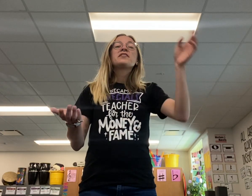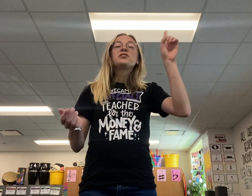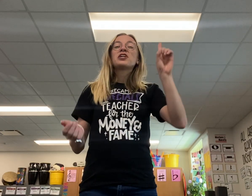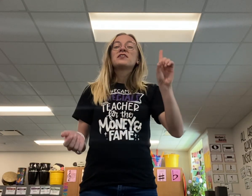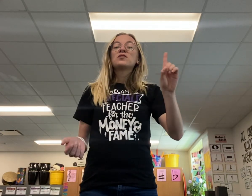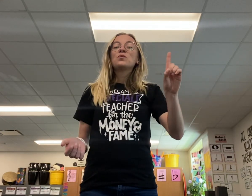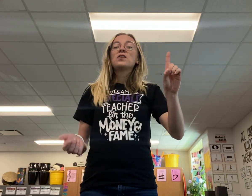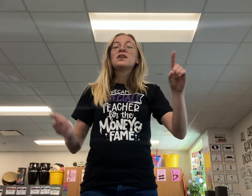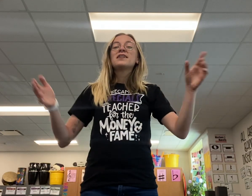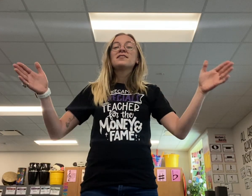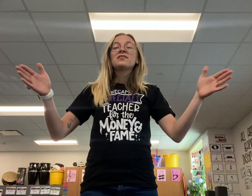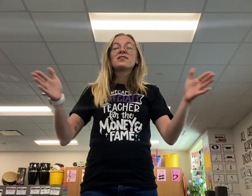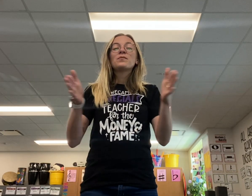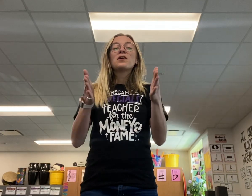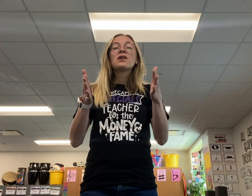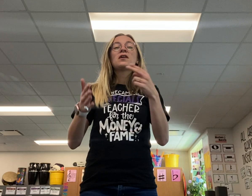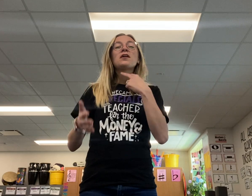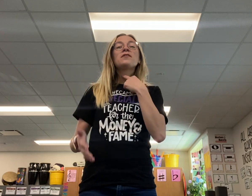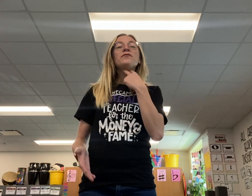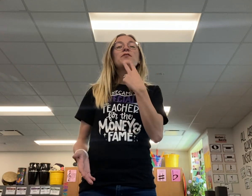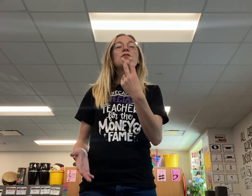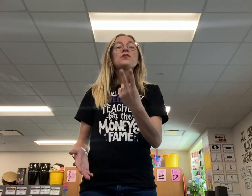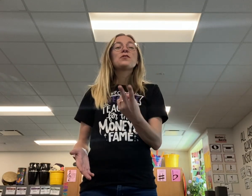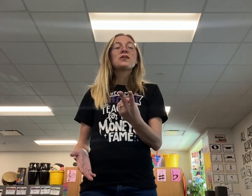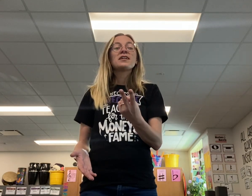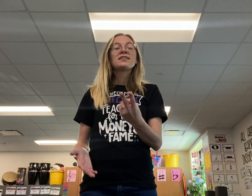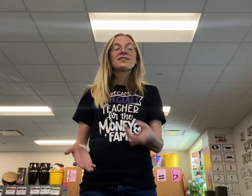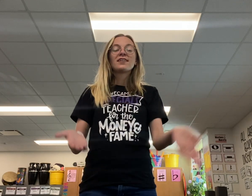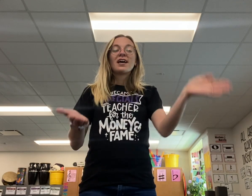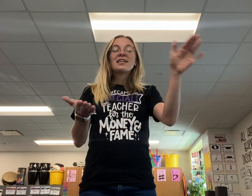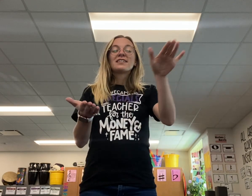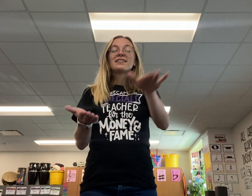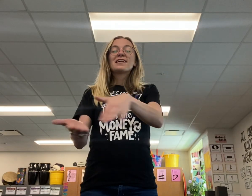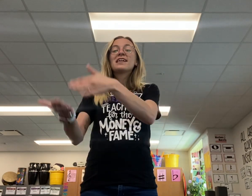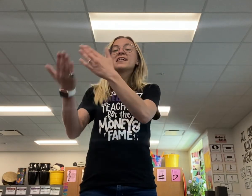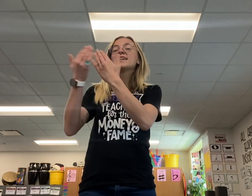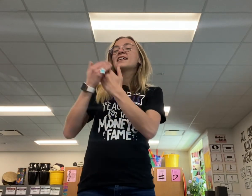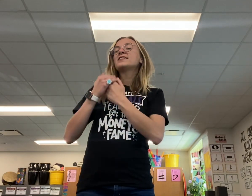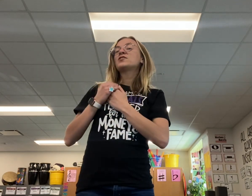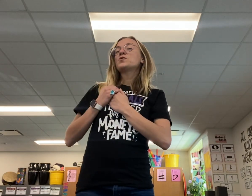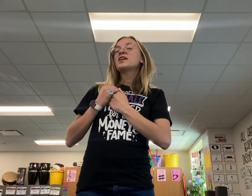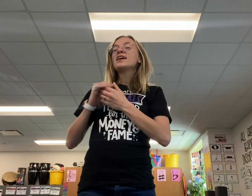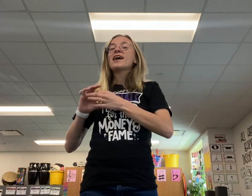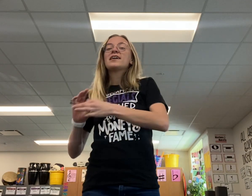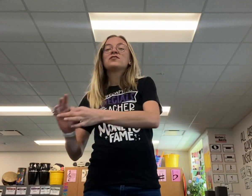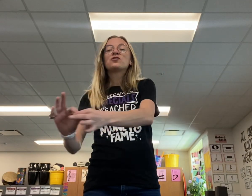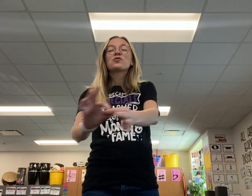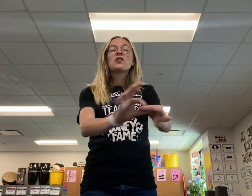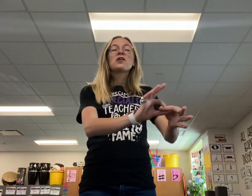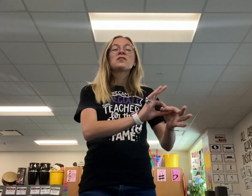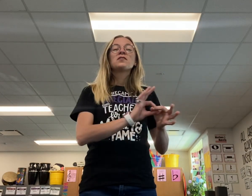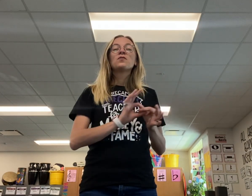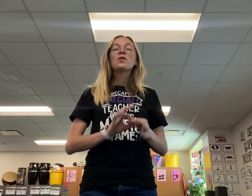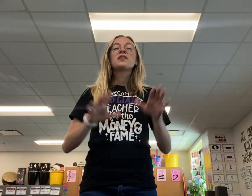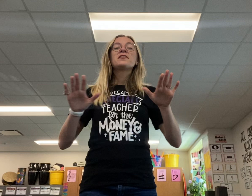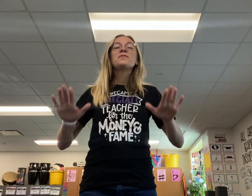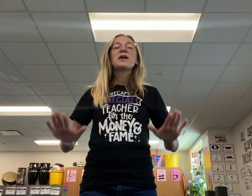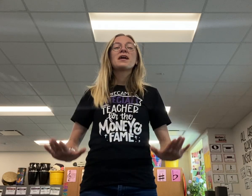just one small voice, singing sweet and strong. One by